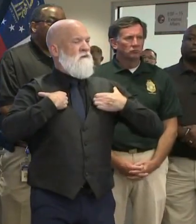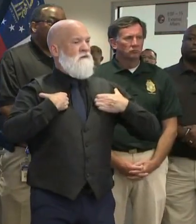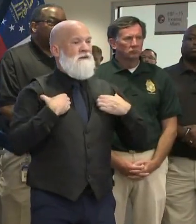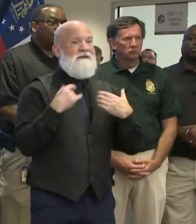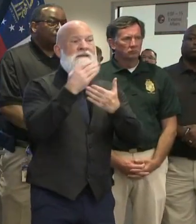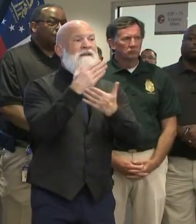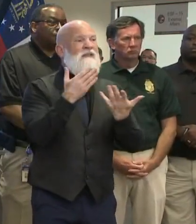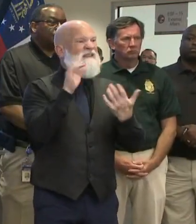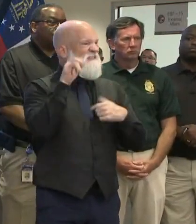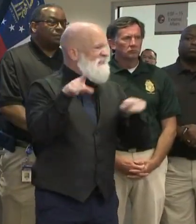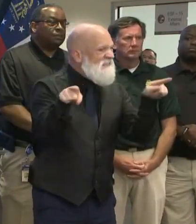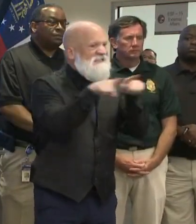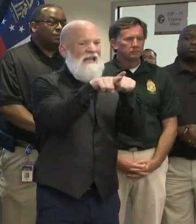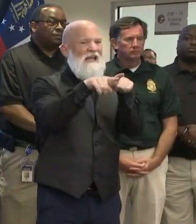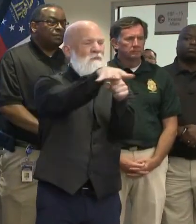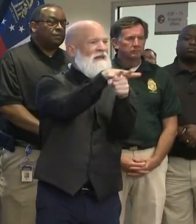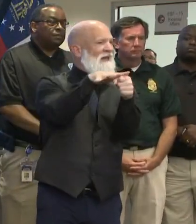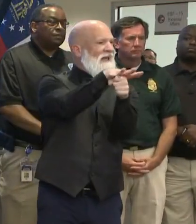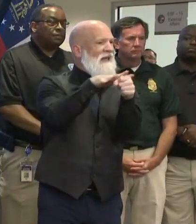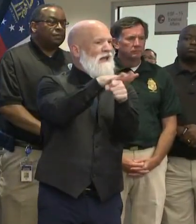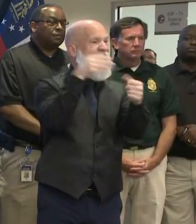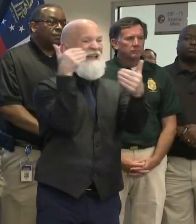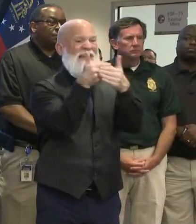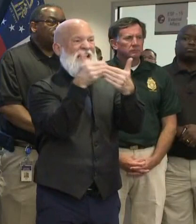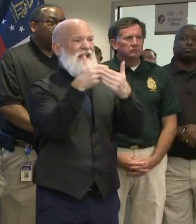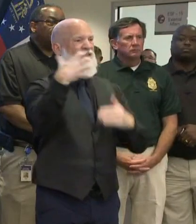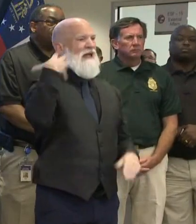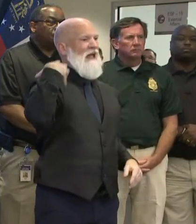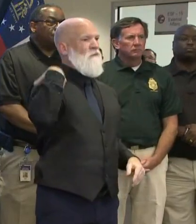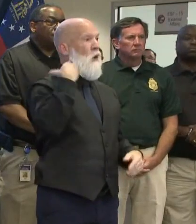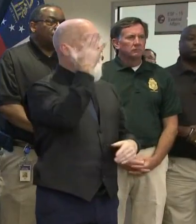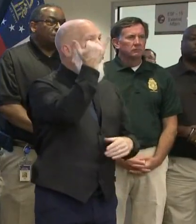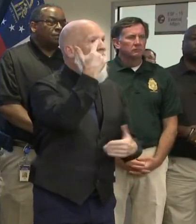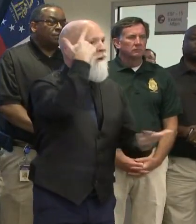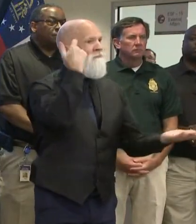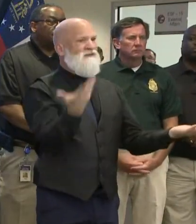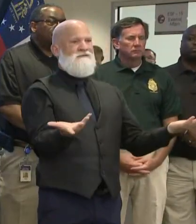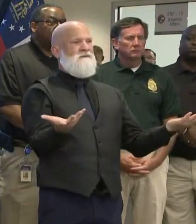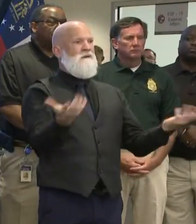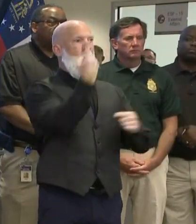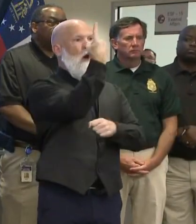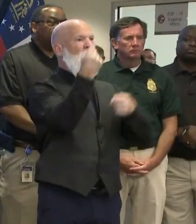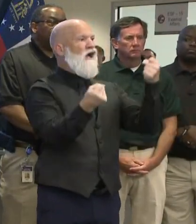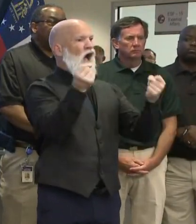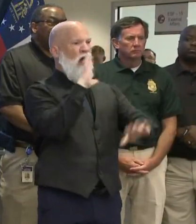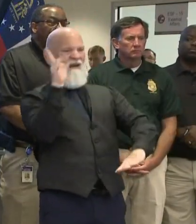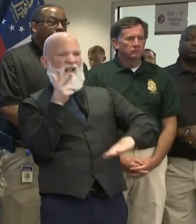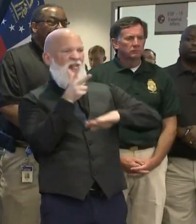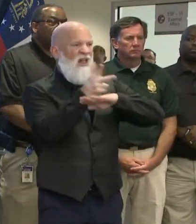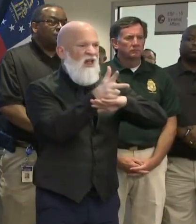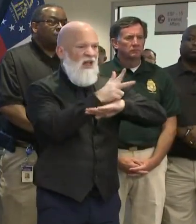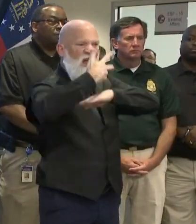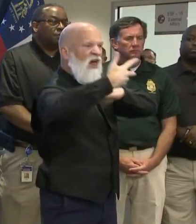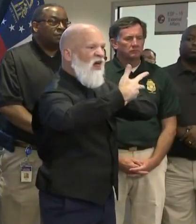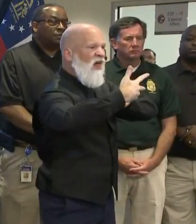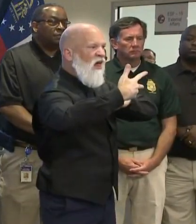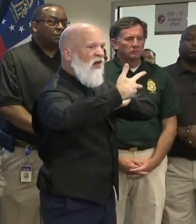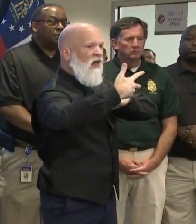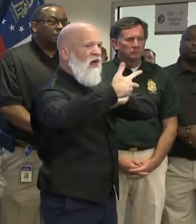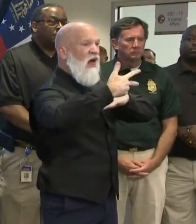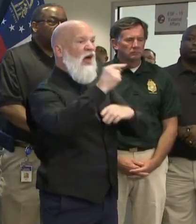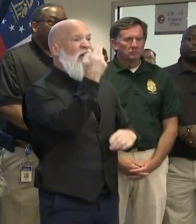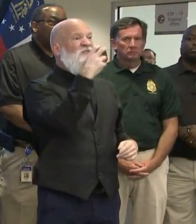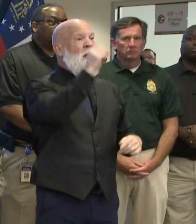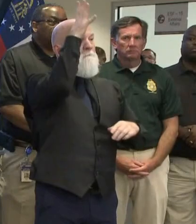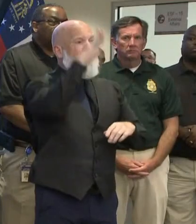because a car was parked jackknife in the middle of an intersection, and the guy got out and is standing up on the hood of the